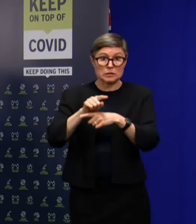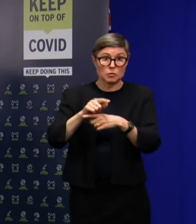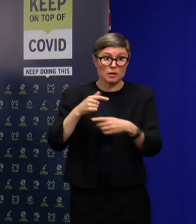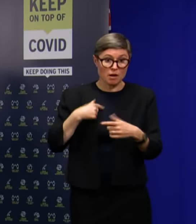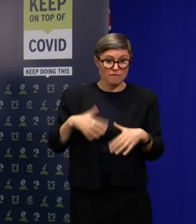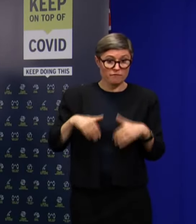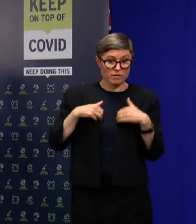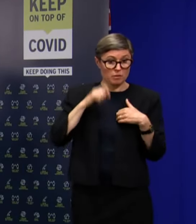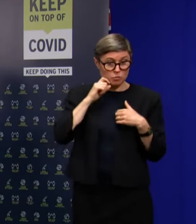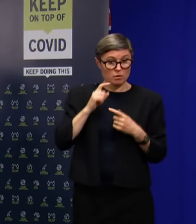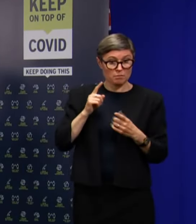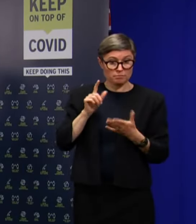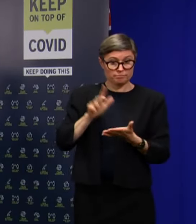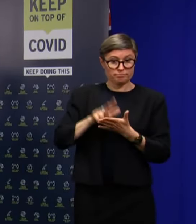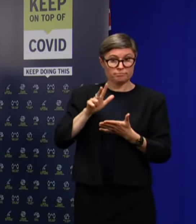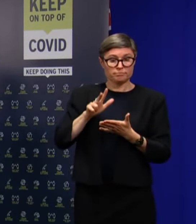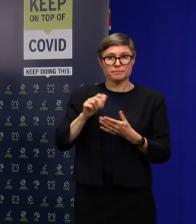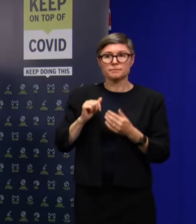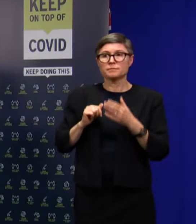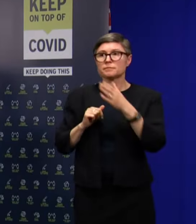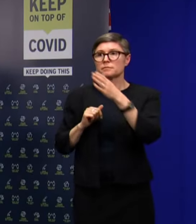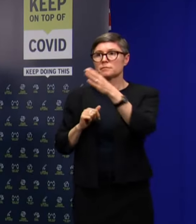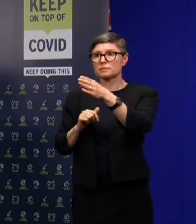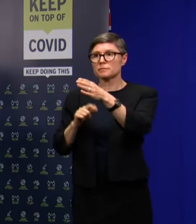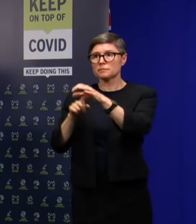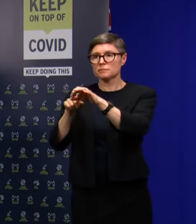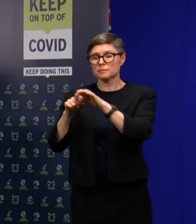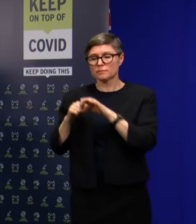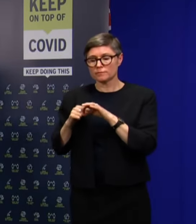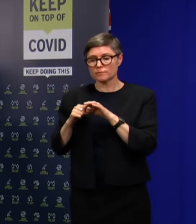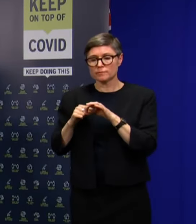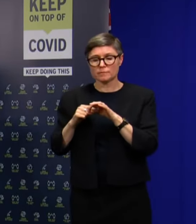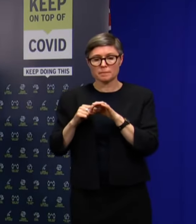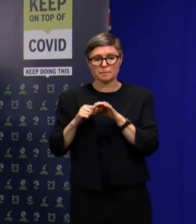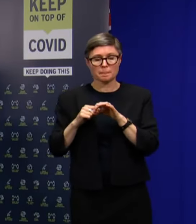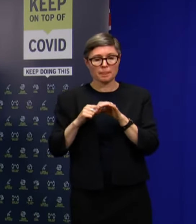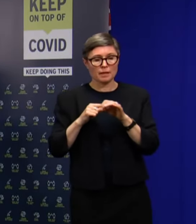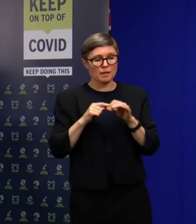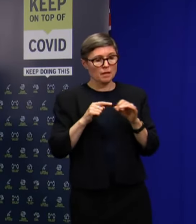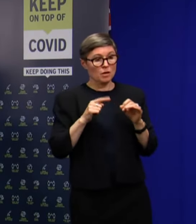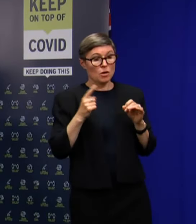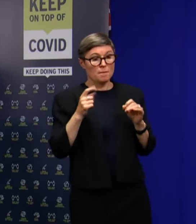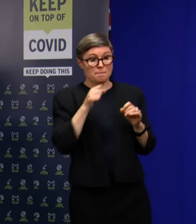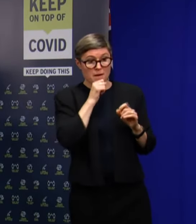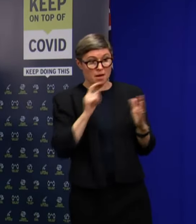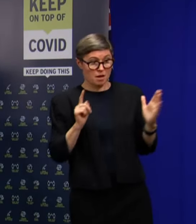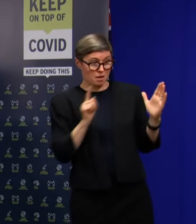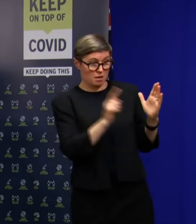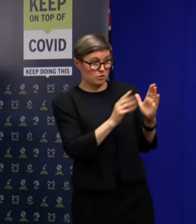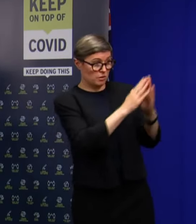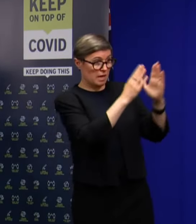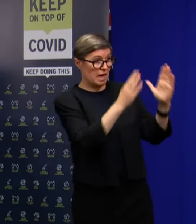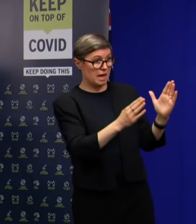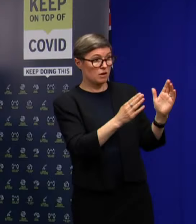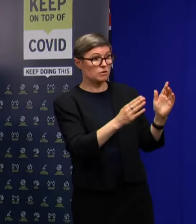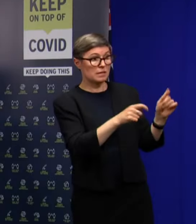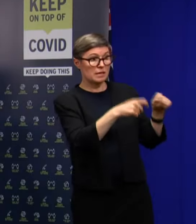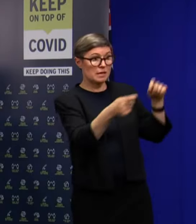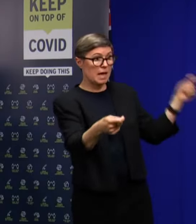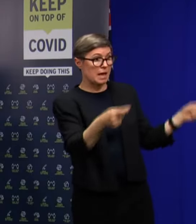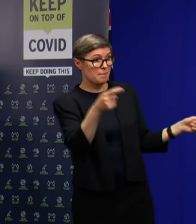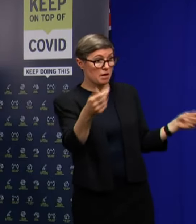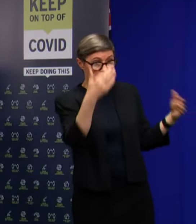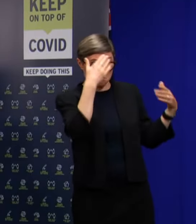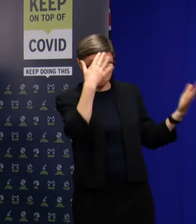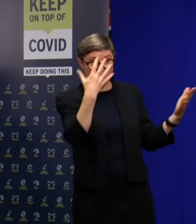I would be my expectation it will pass. The neighbours of that property weren't informed of the case there. Do you think